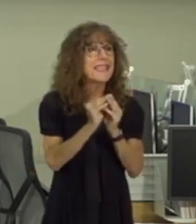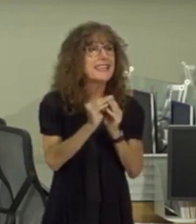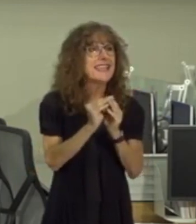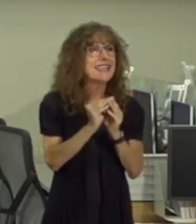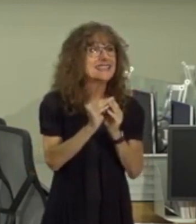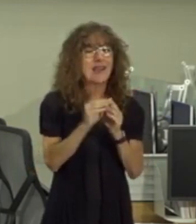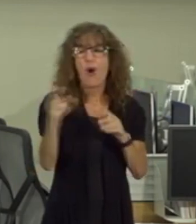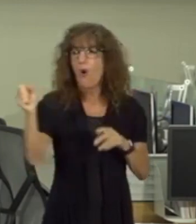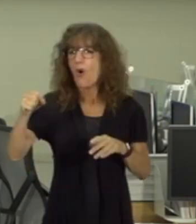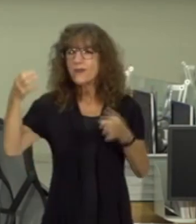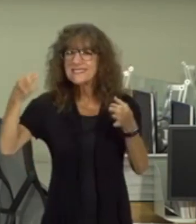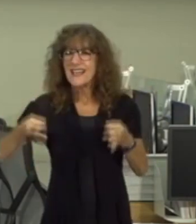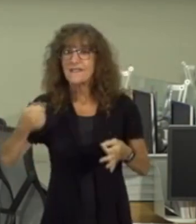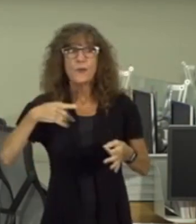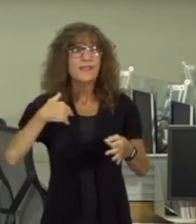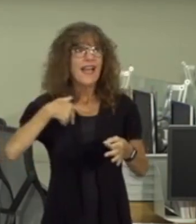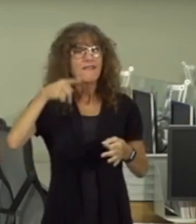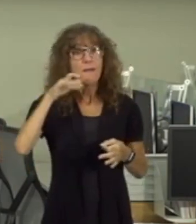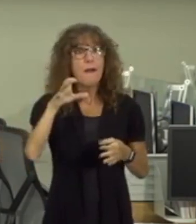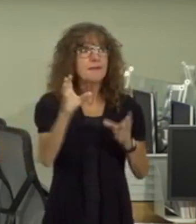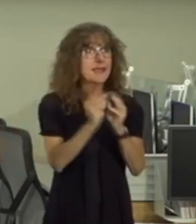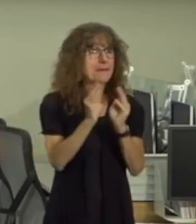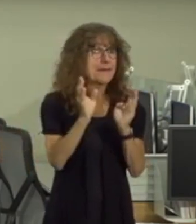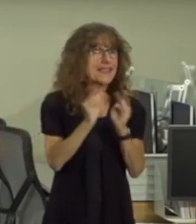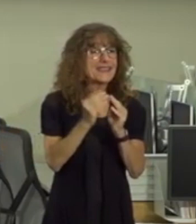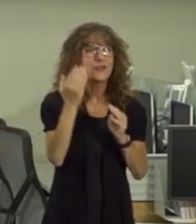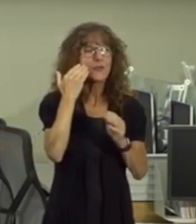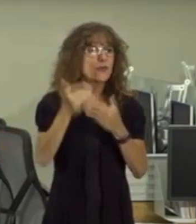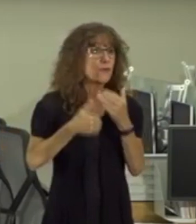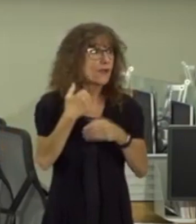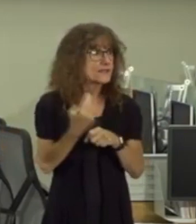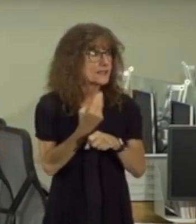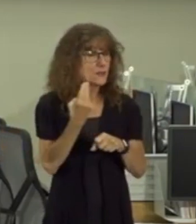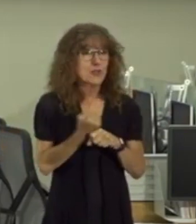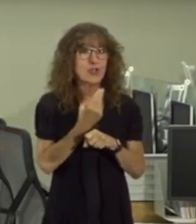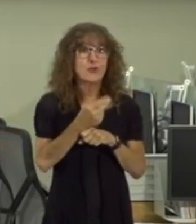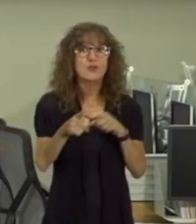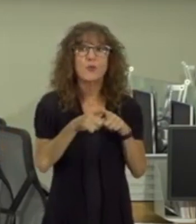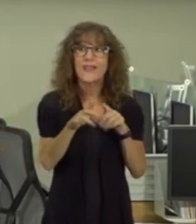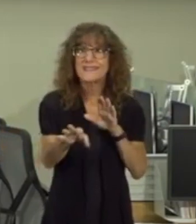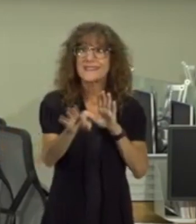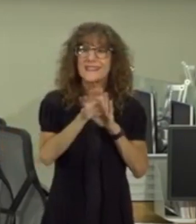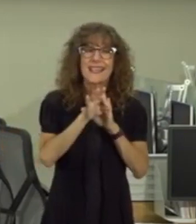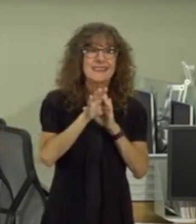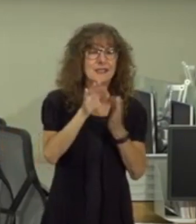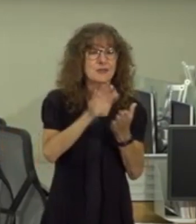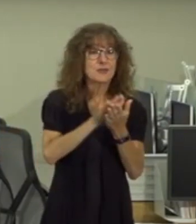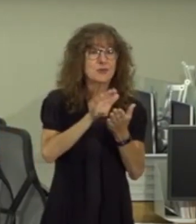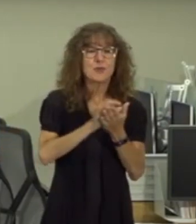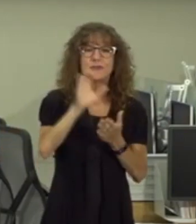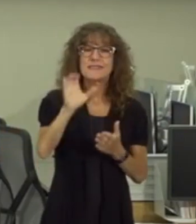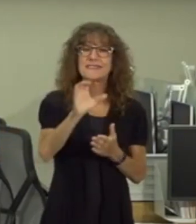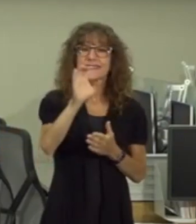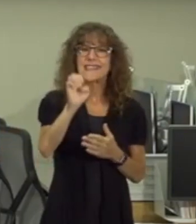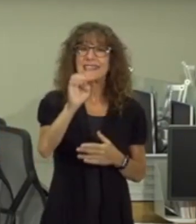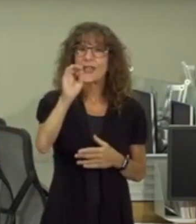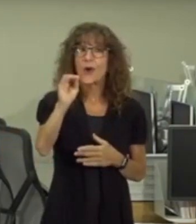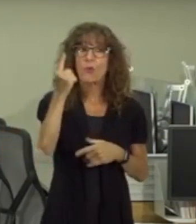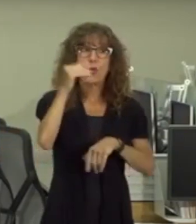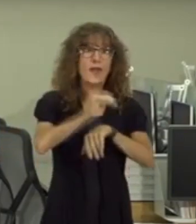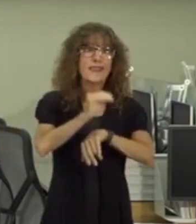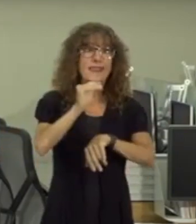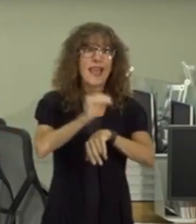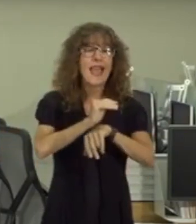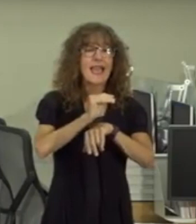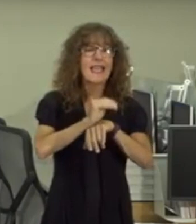yes oh absolutely we will have public meetings uh you know the process that we use when we were selected the school ceo uh there was one evening where